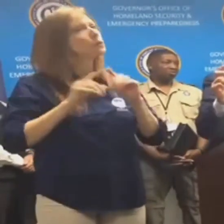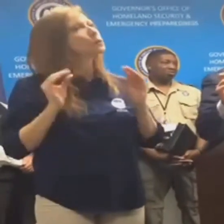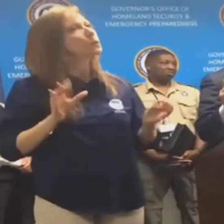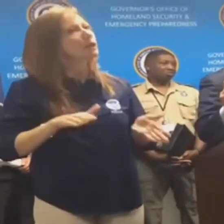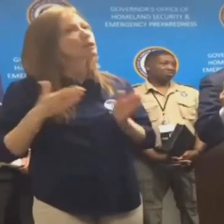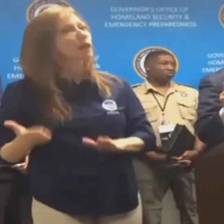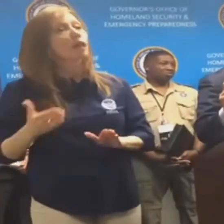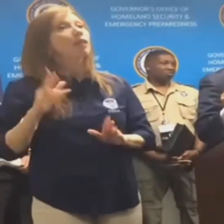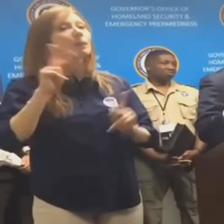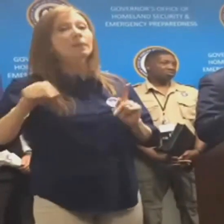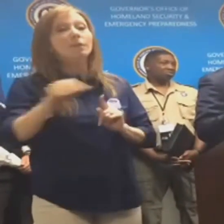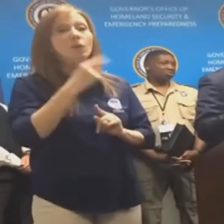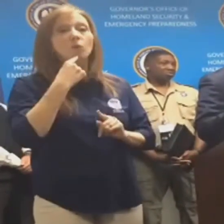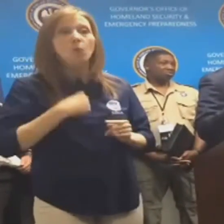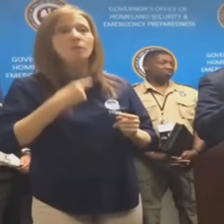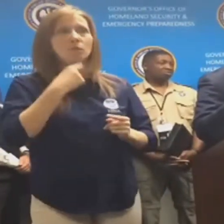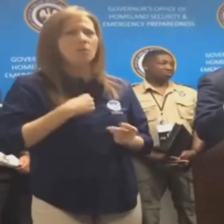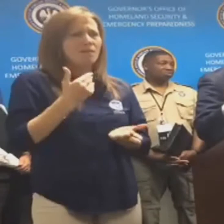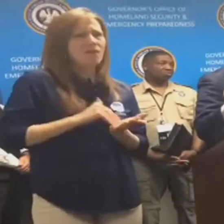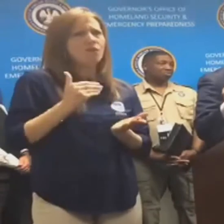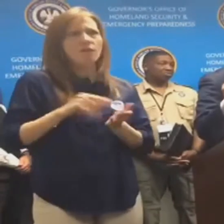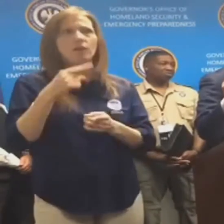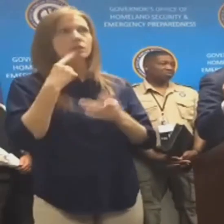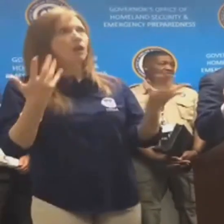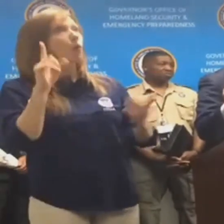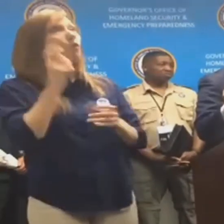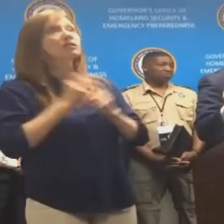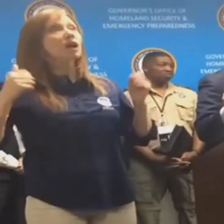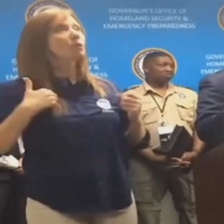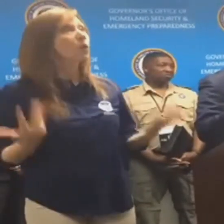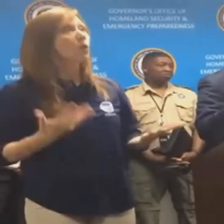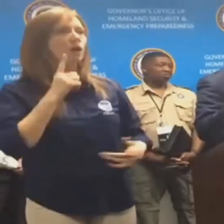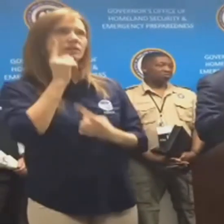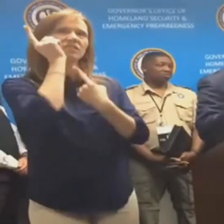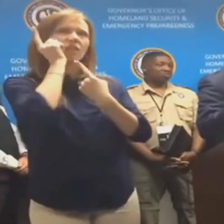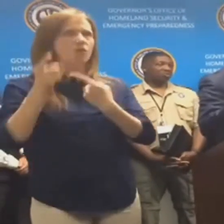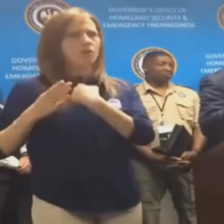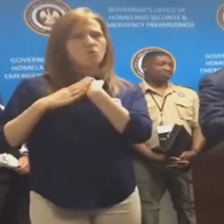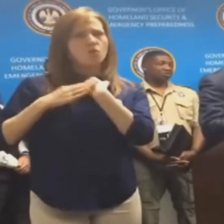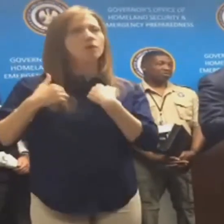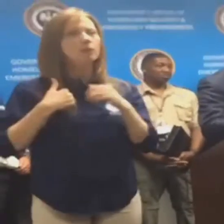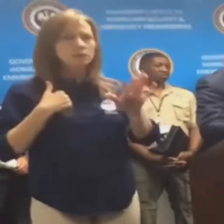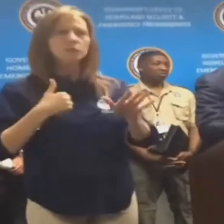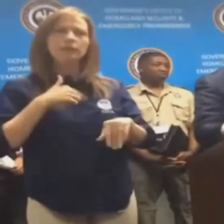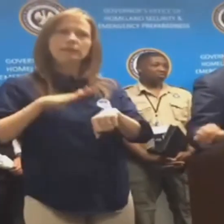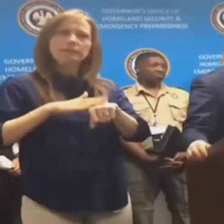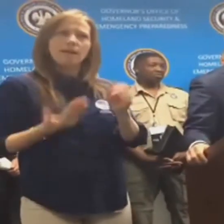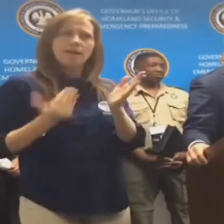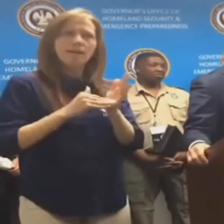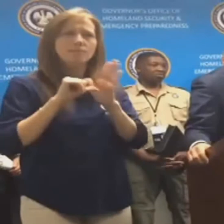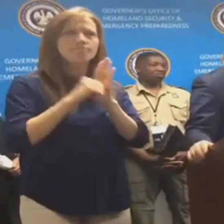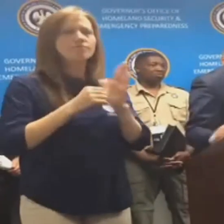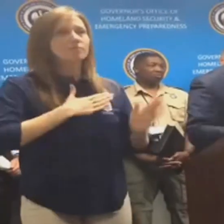levels of damage. Nobody was killed, and people told me over and over, the phone is what made the difference. So I'm